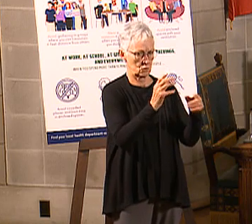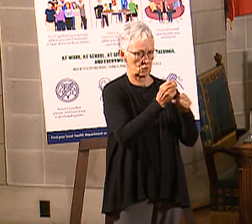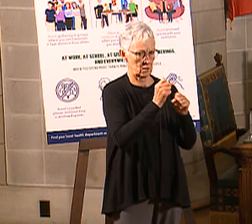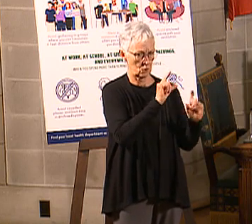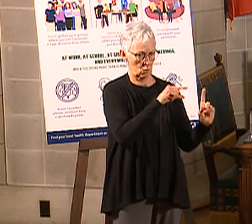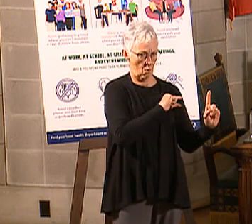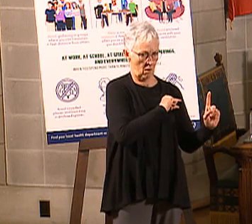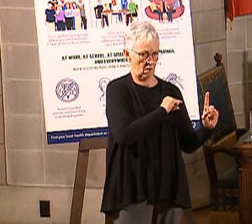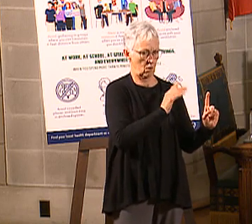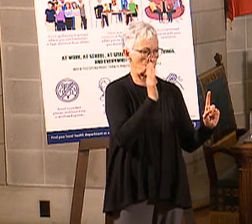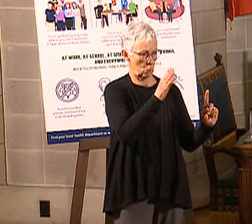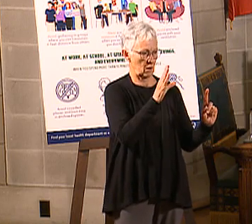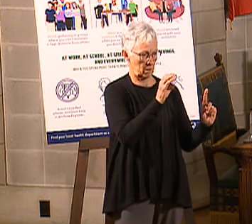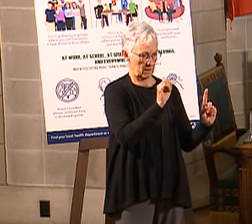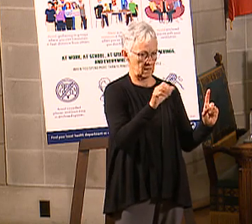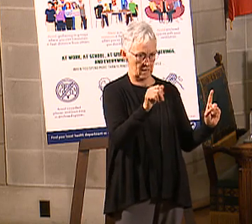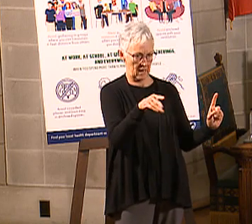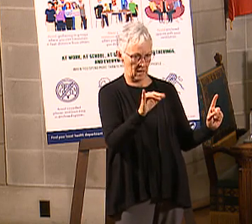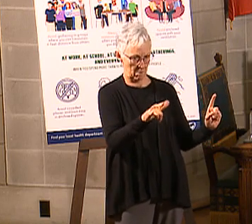Yes.